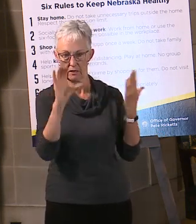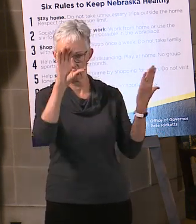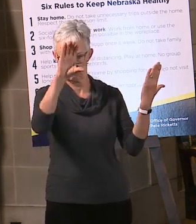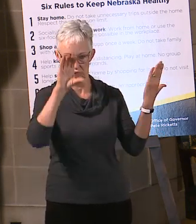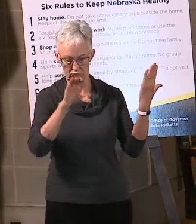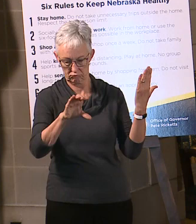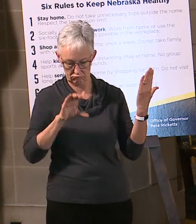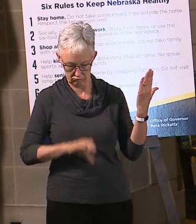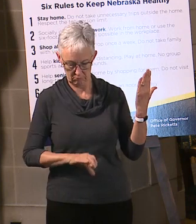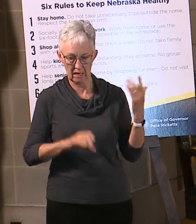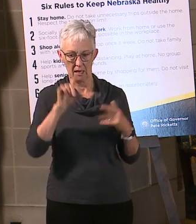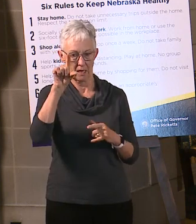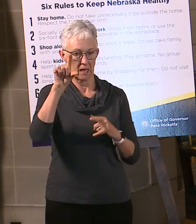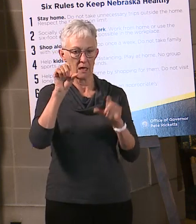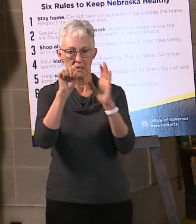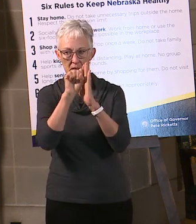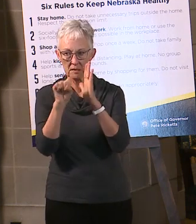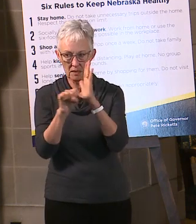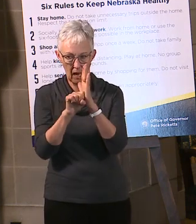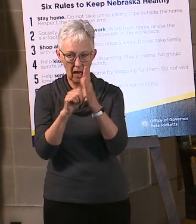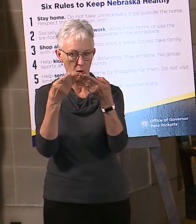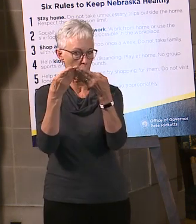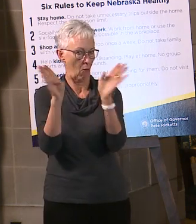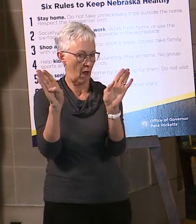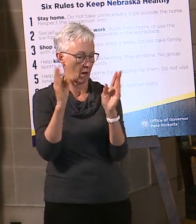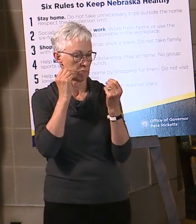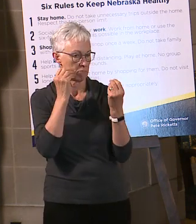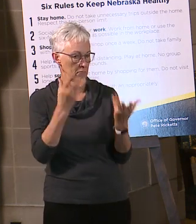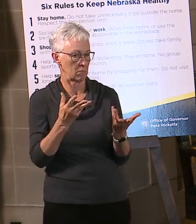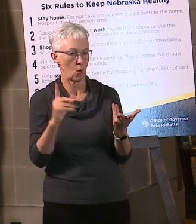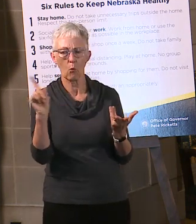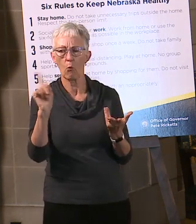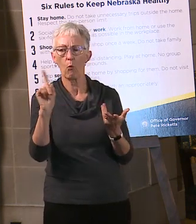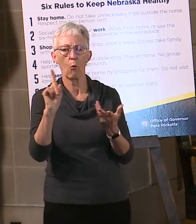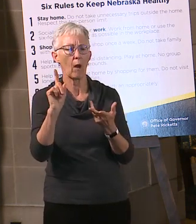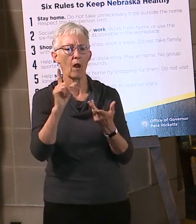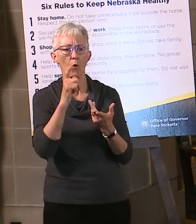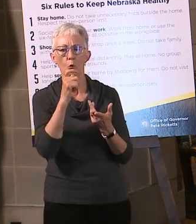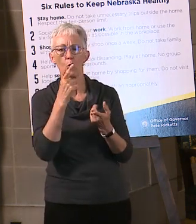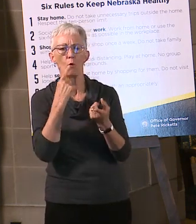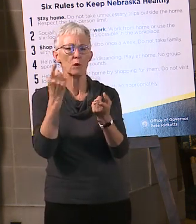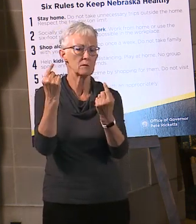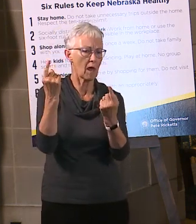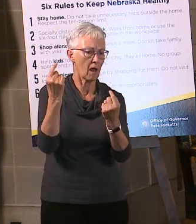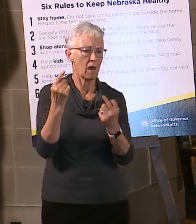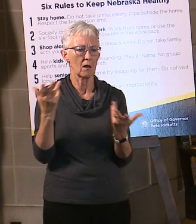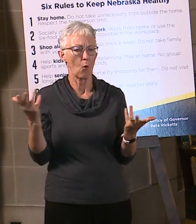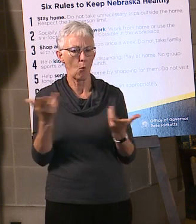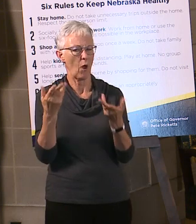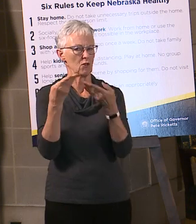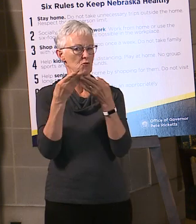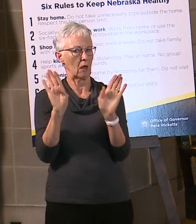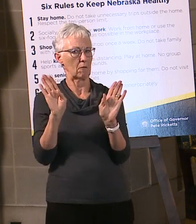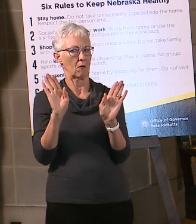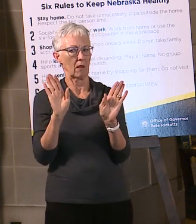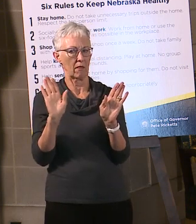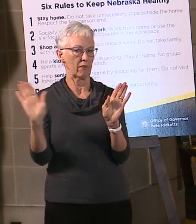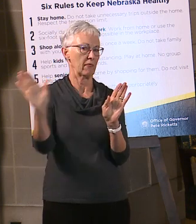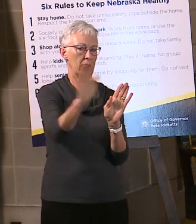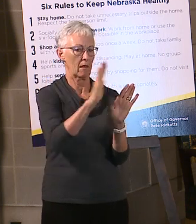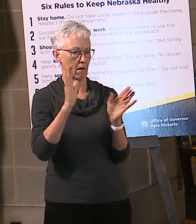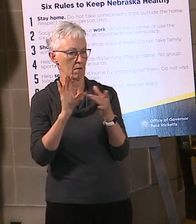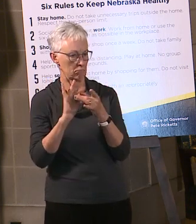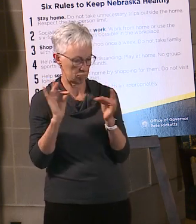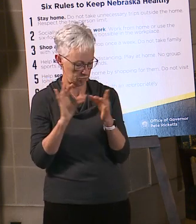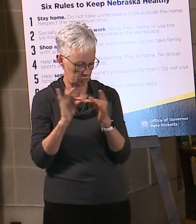information, where did the survey responses come from, what was generally said by our businesses and organizations across the